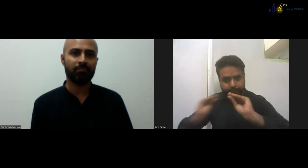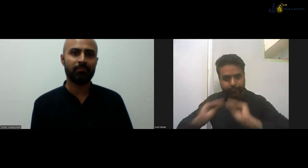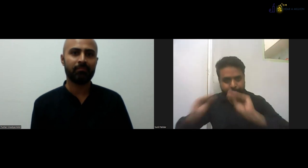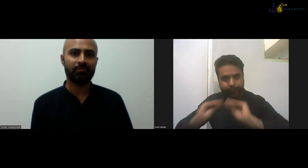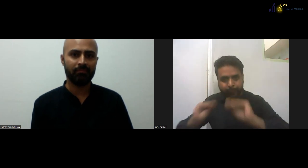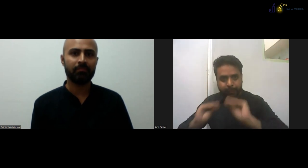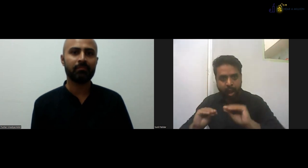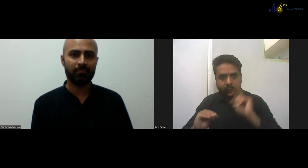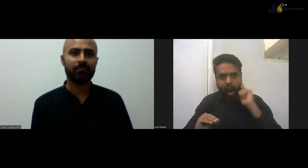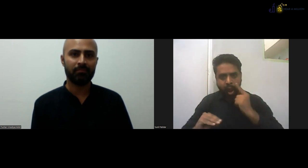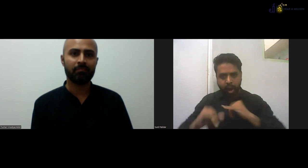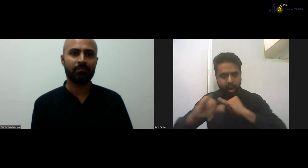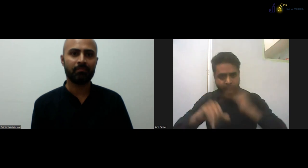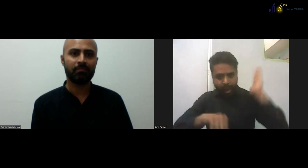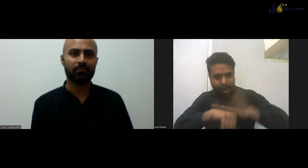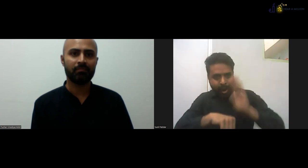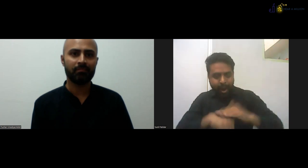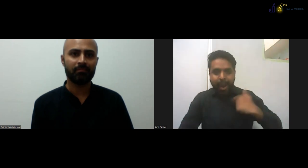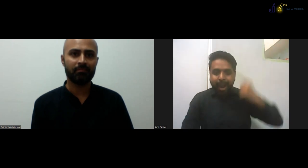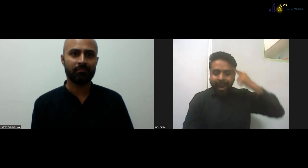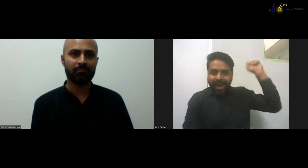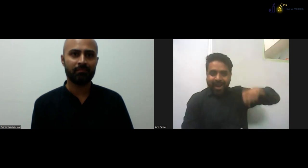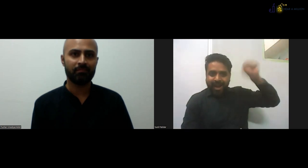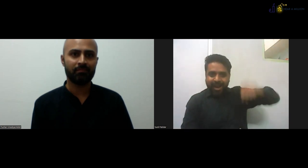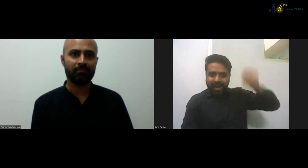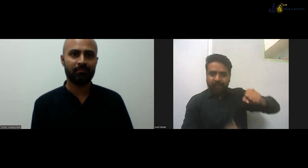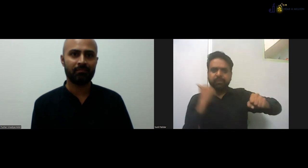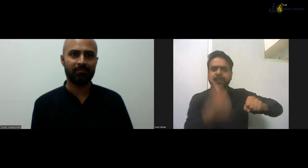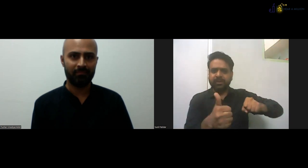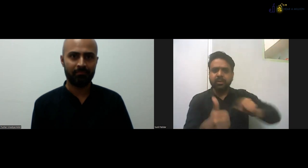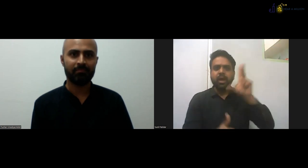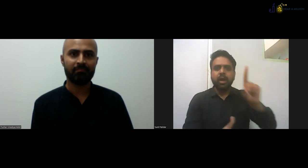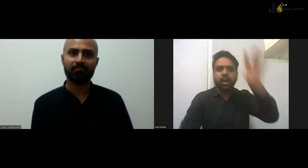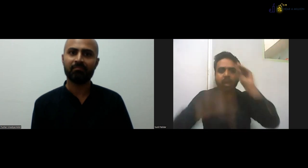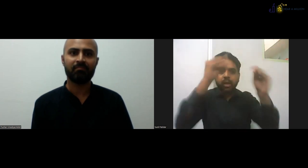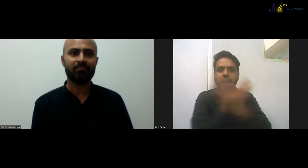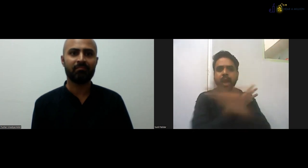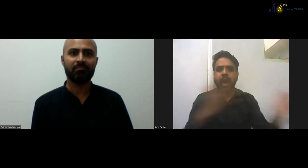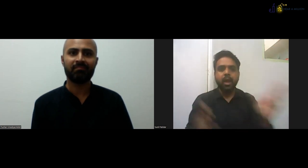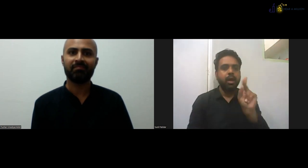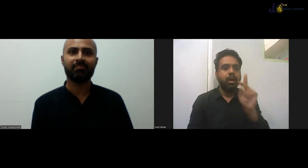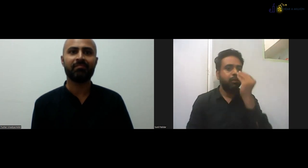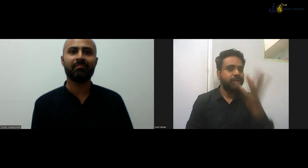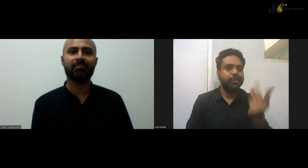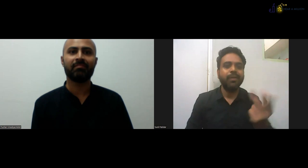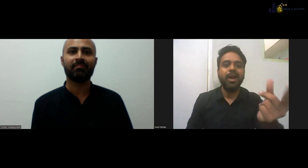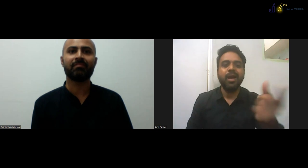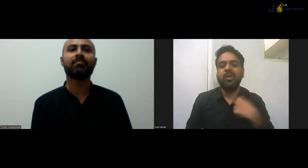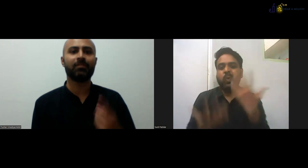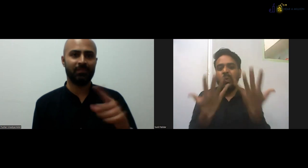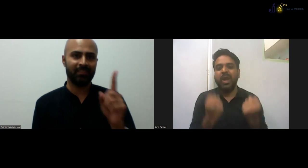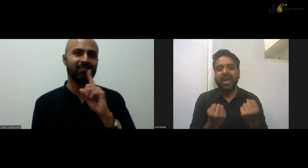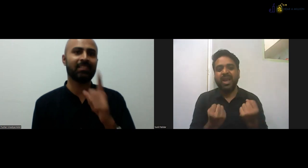know about the deaf culture and deaf identity at our early age, right? So that deaf people would know about it, that